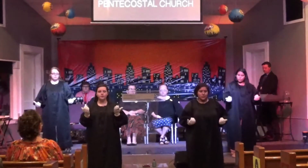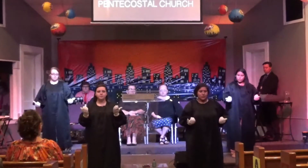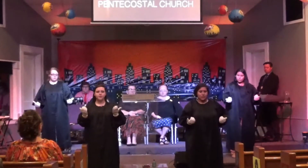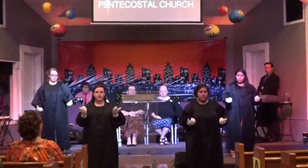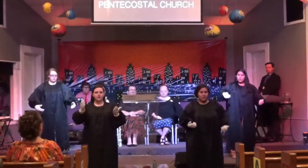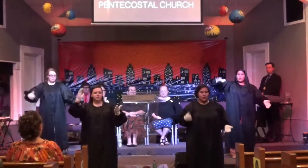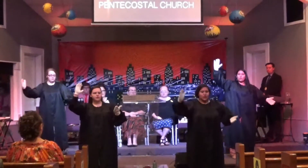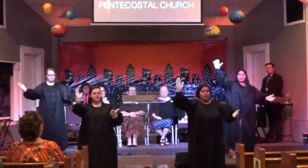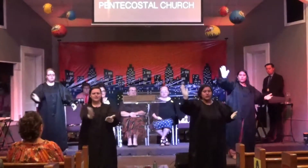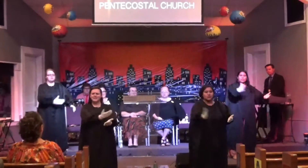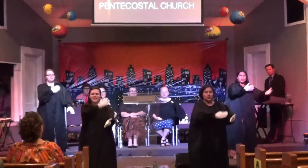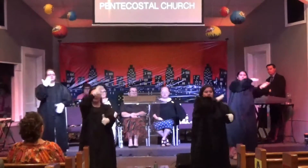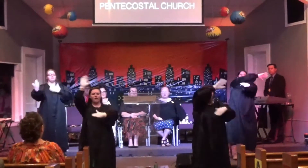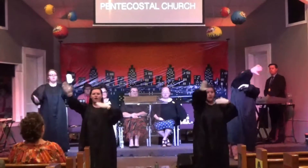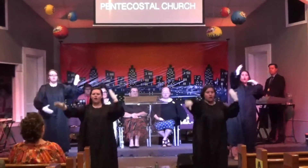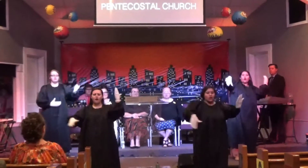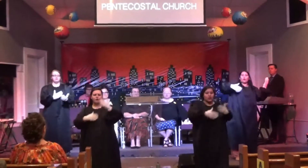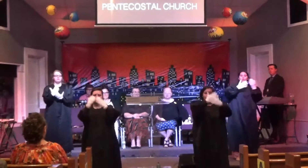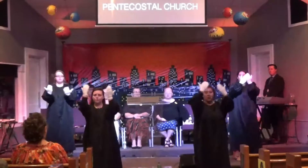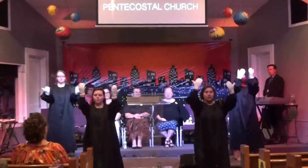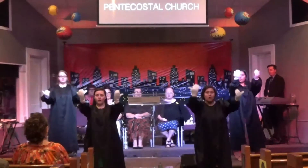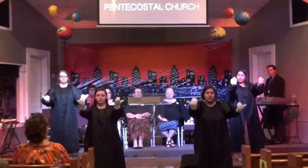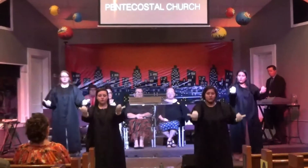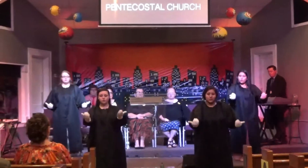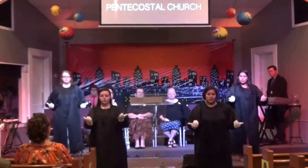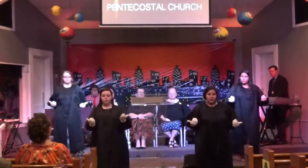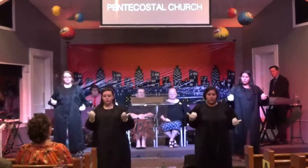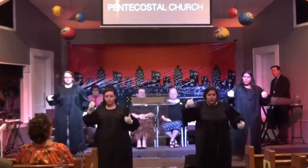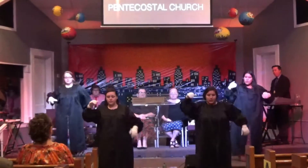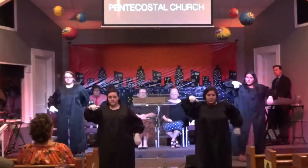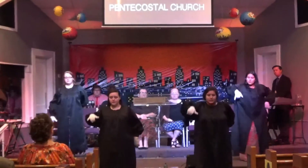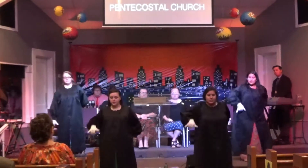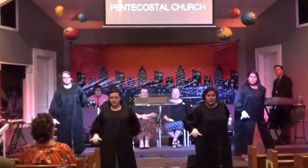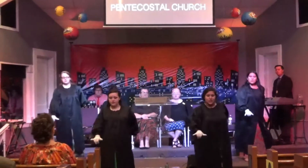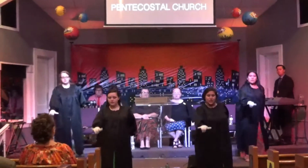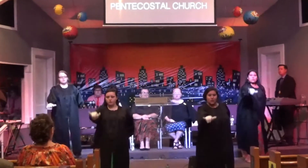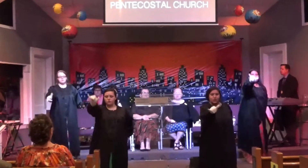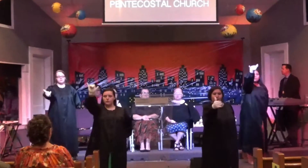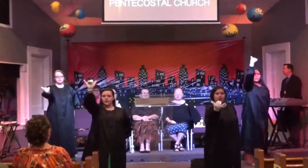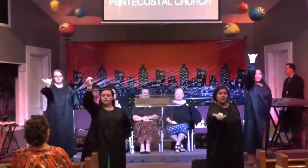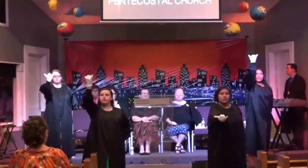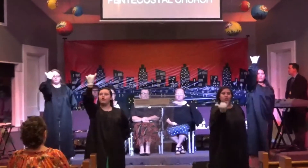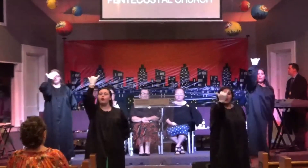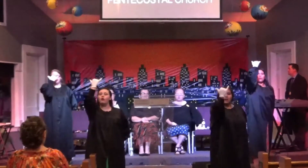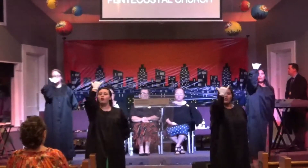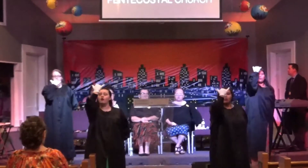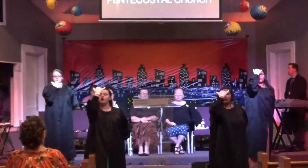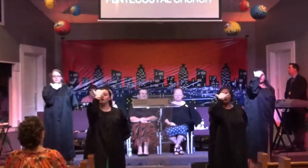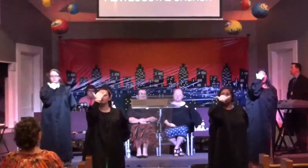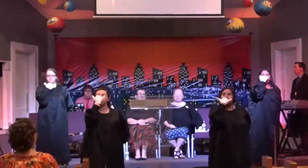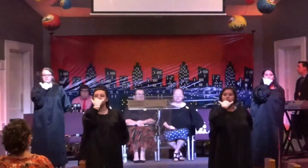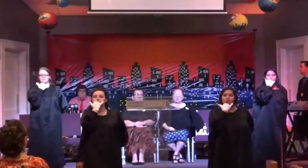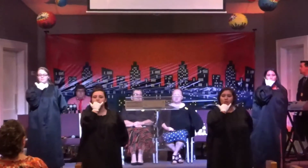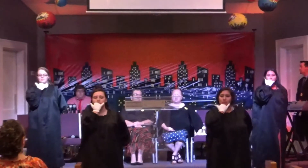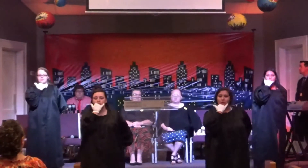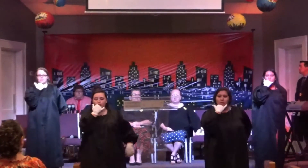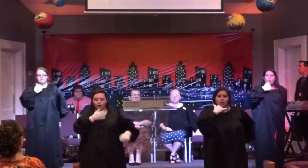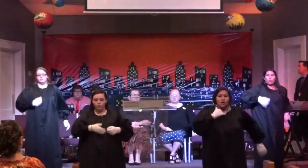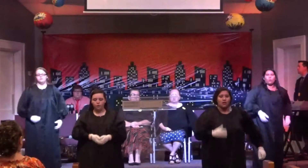You can sing all you want to And still get it wrong Oh,